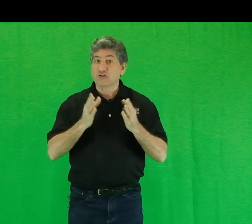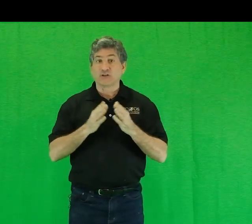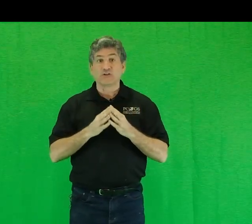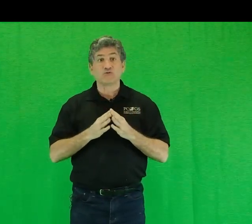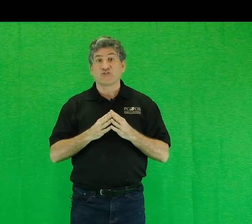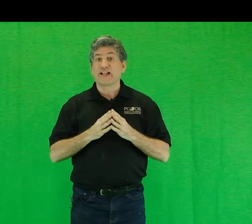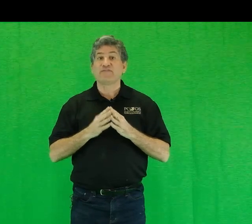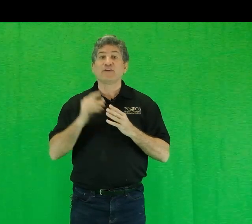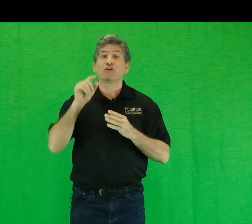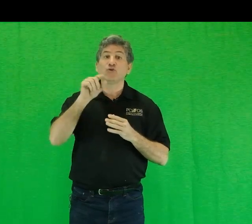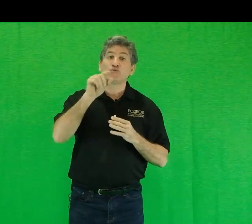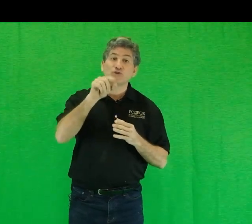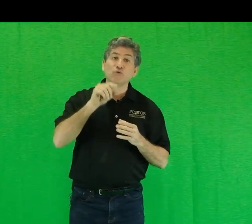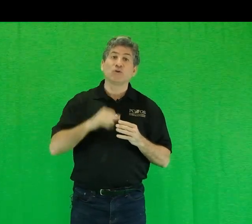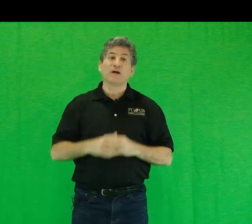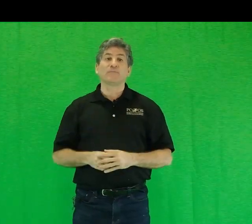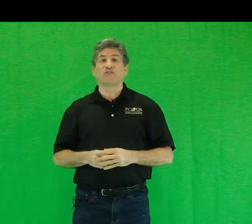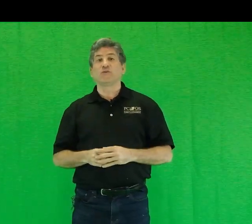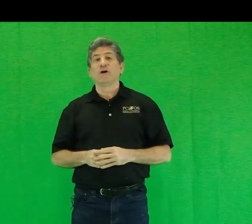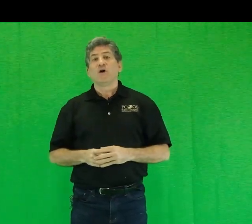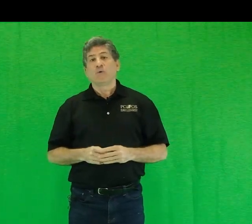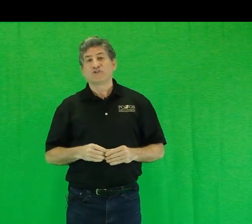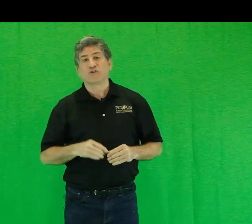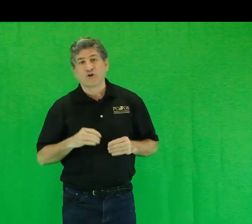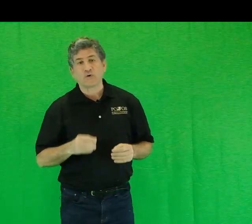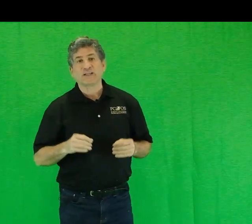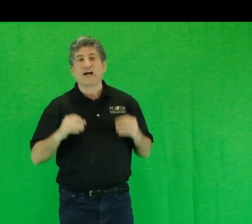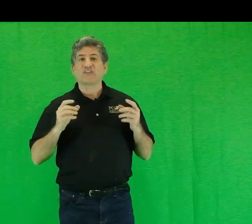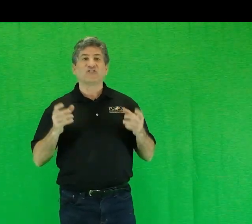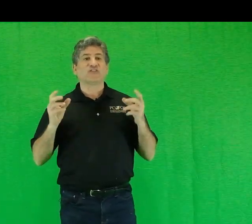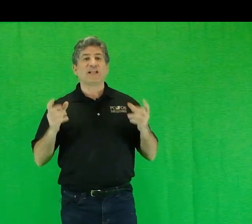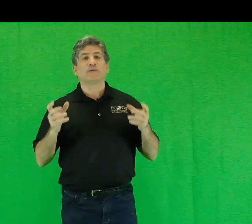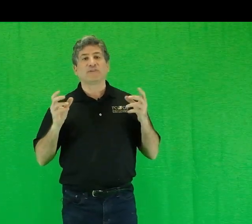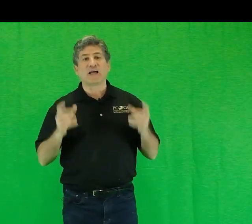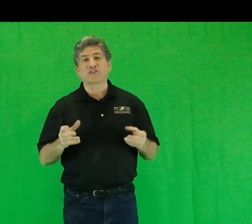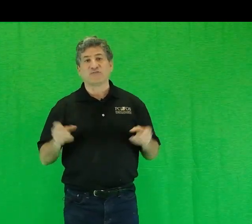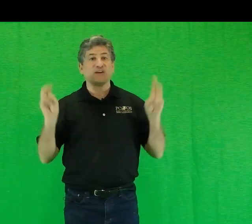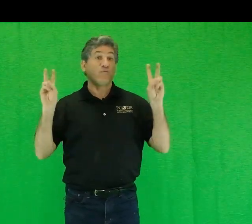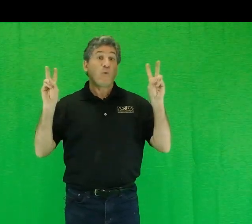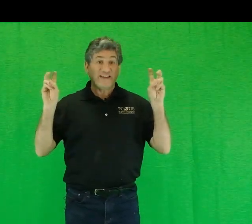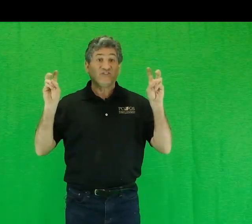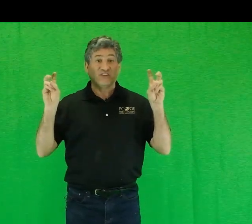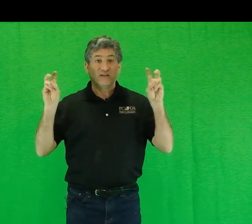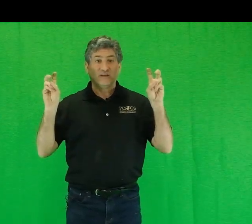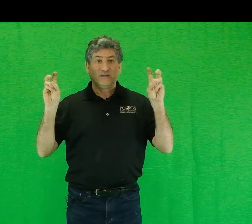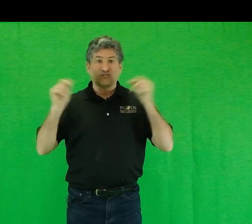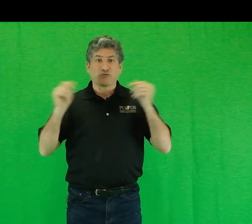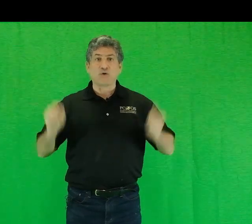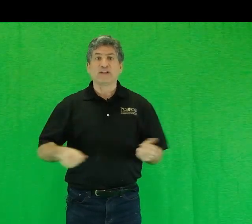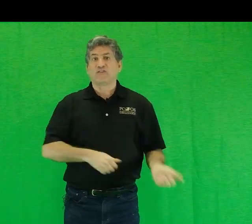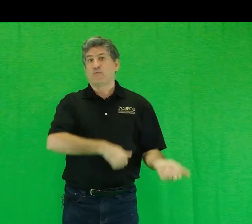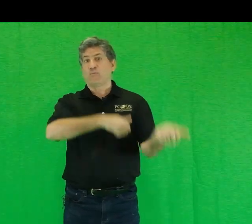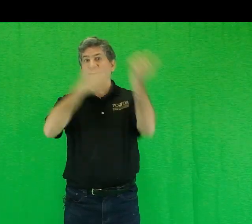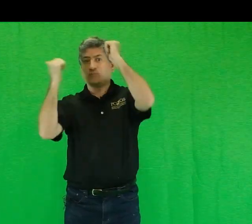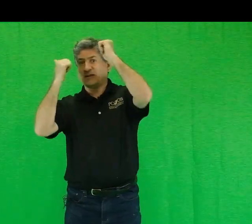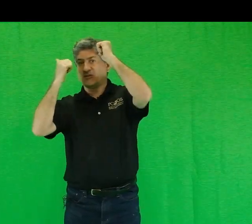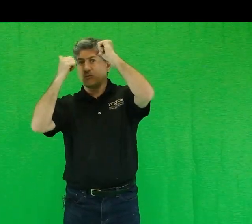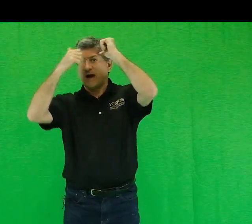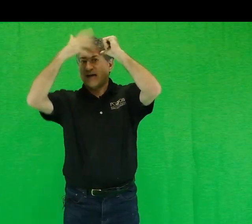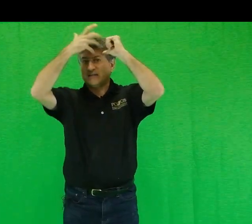conclusion that I feel you too will come to once your currently unsustainable philosophy of waste is thrown into the waste bin in your mind